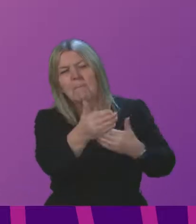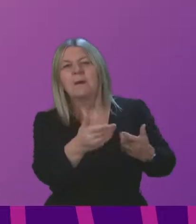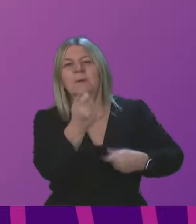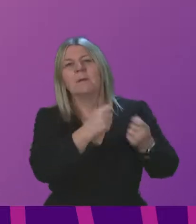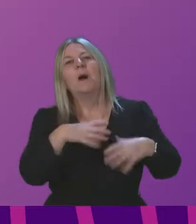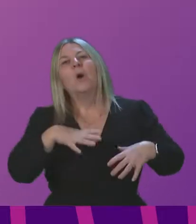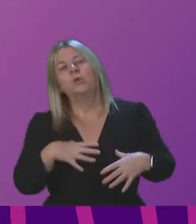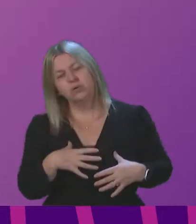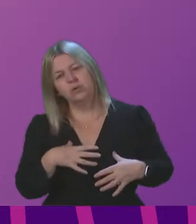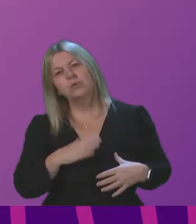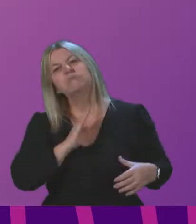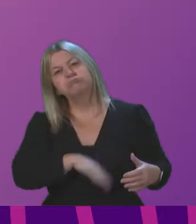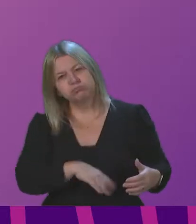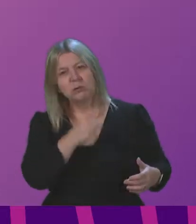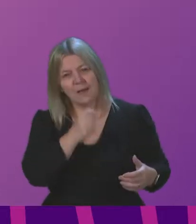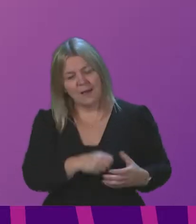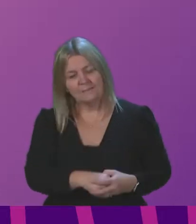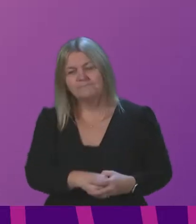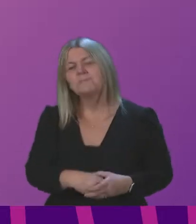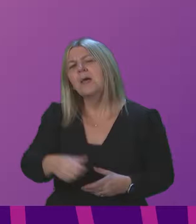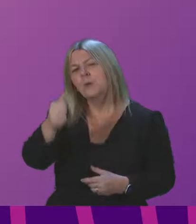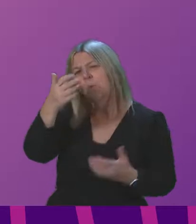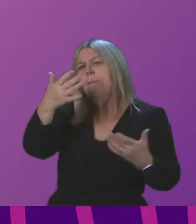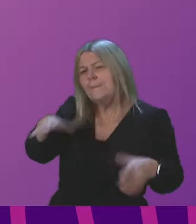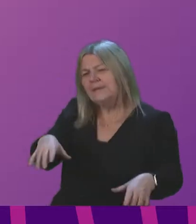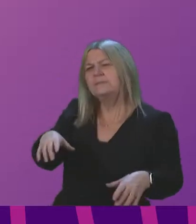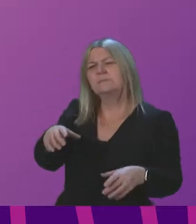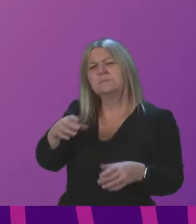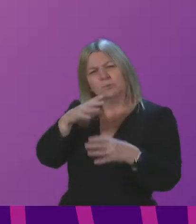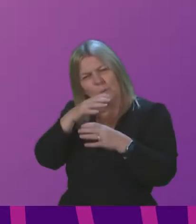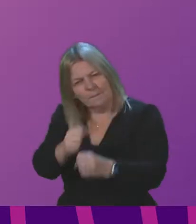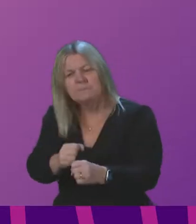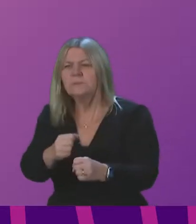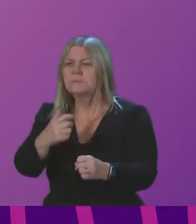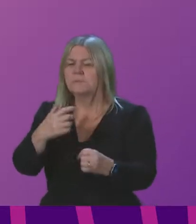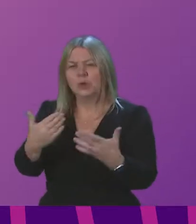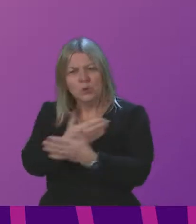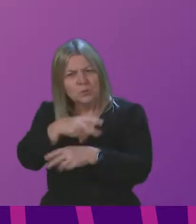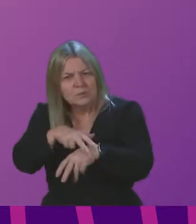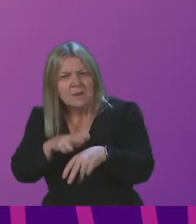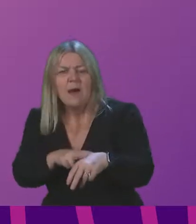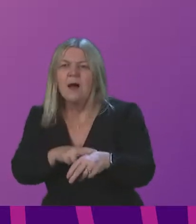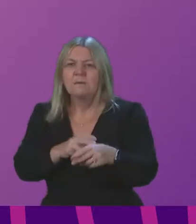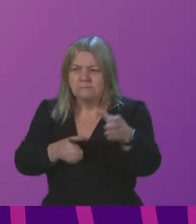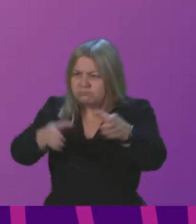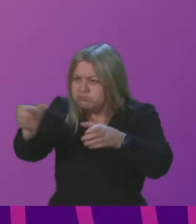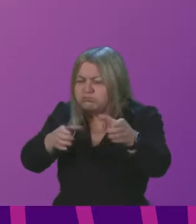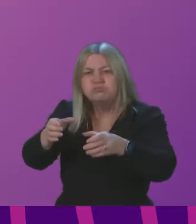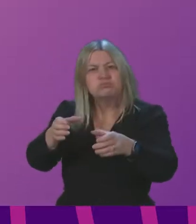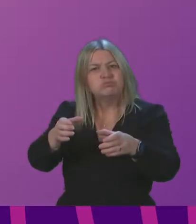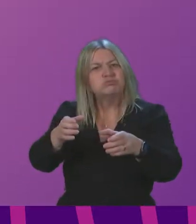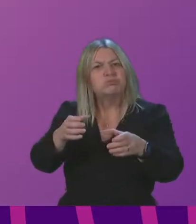Democrats have proposed a burnout prevention strategy, a commitment that new staff will be trained and recruited until safe staffing